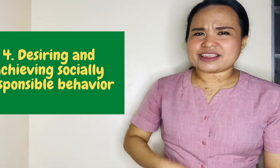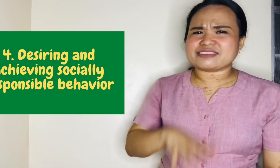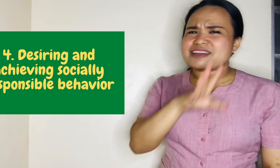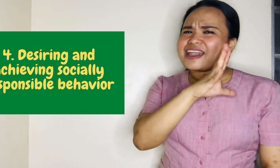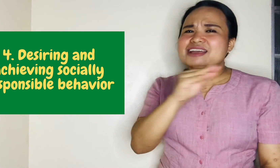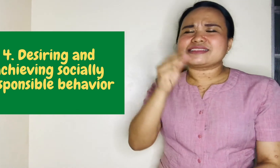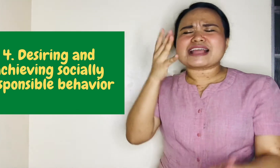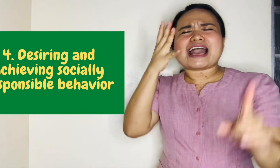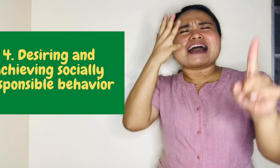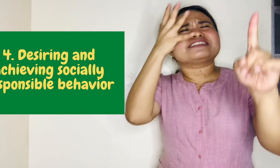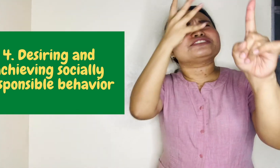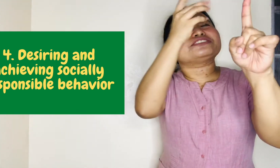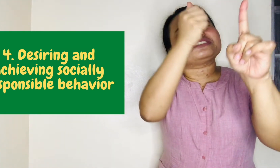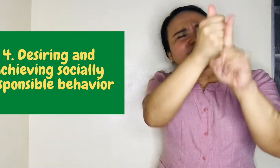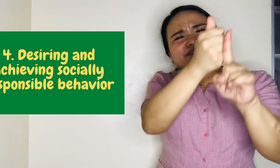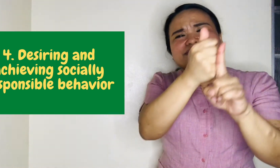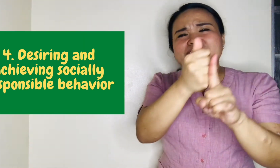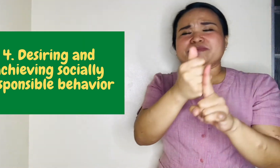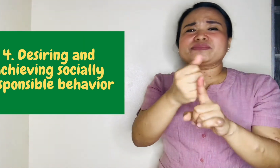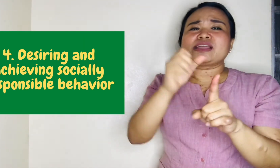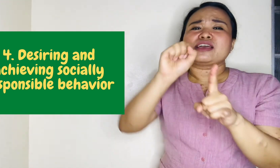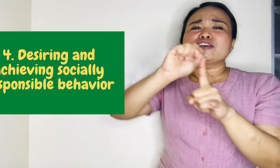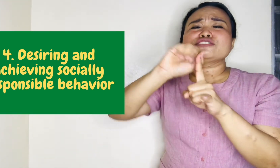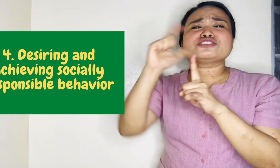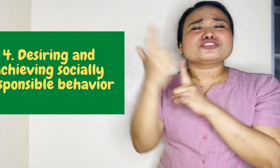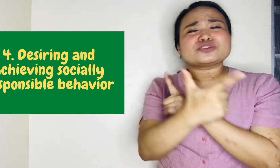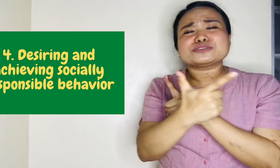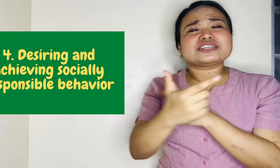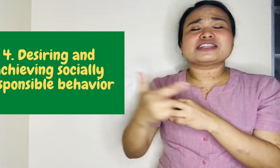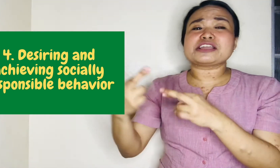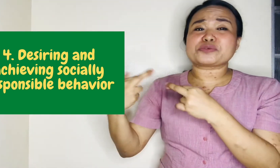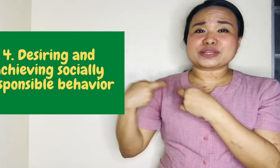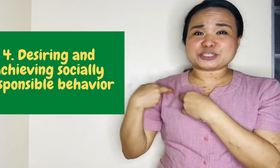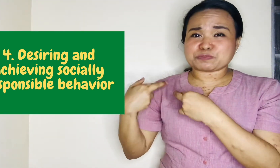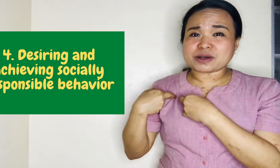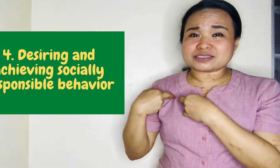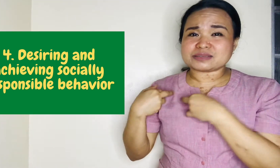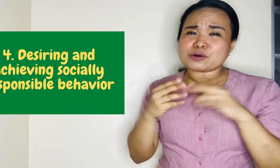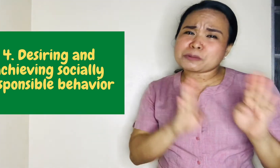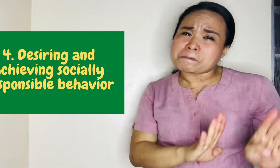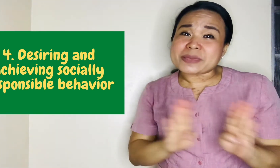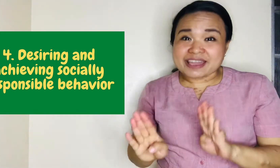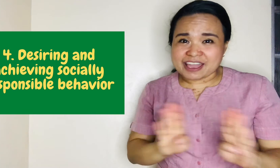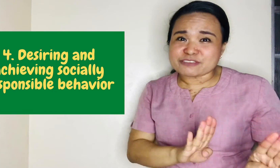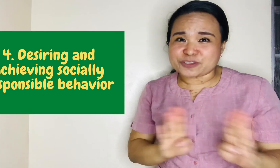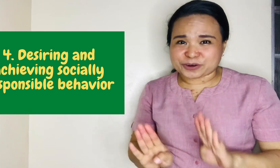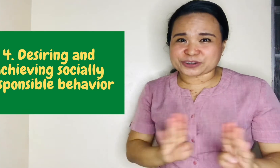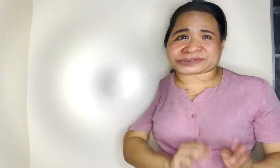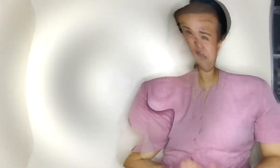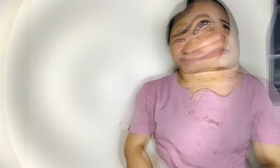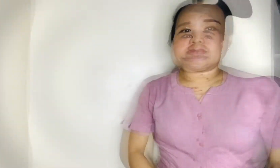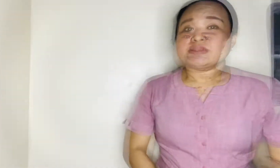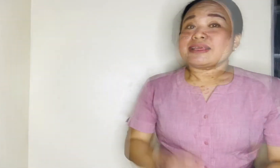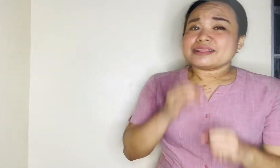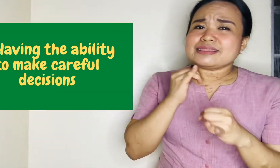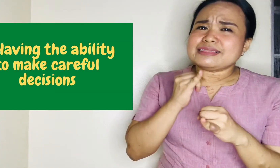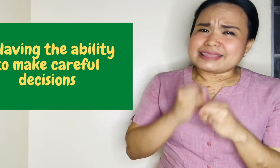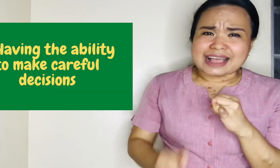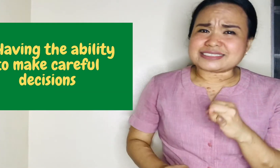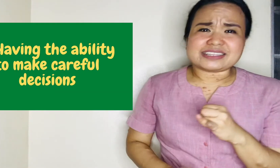and achieving socially responsible behavior. Lastly,